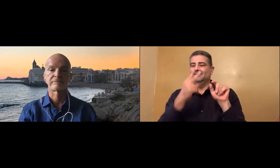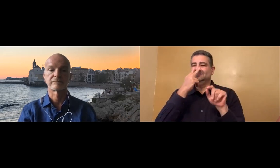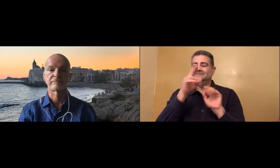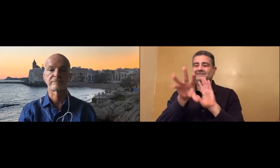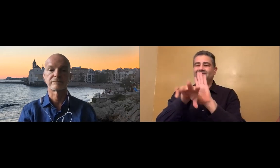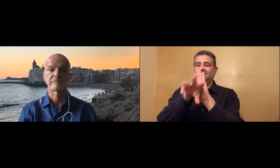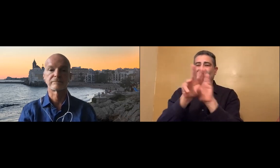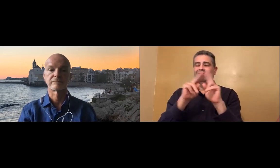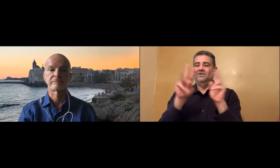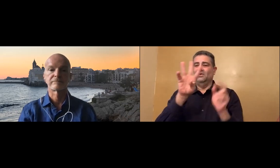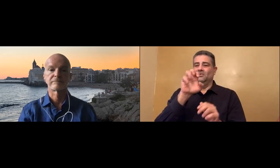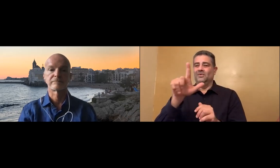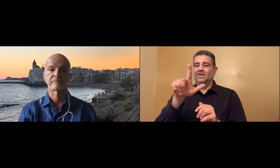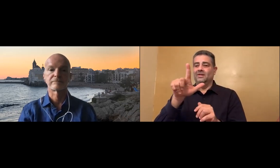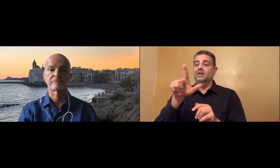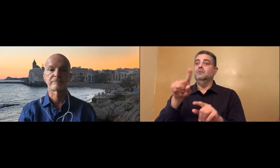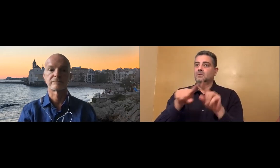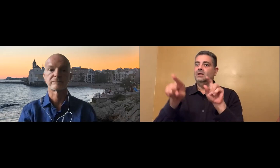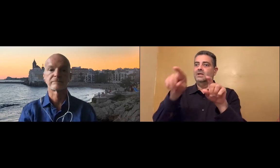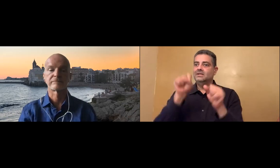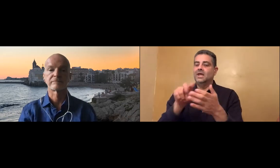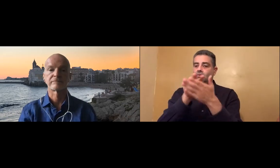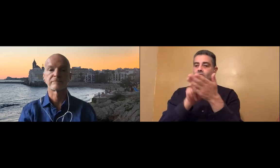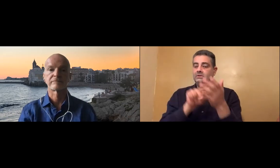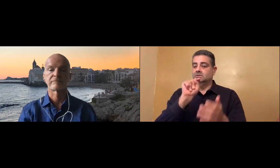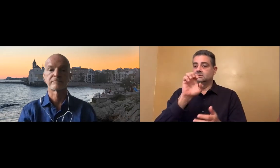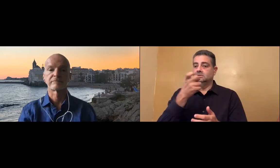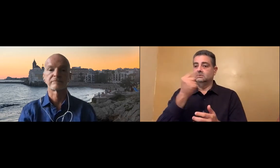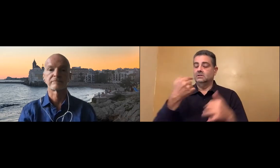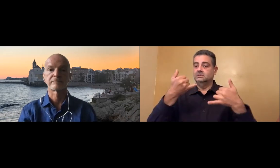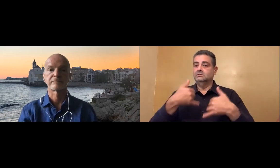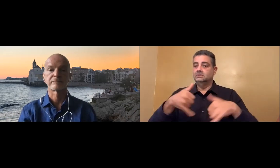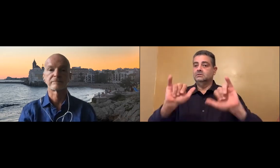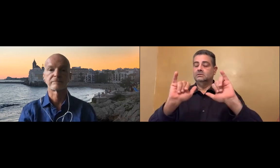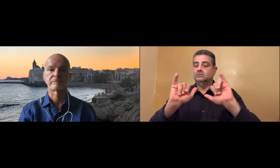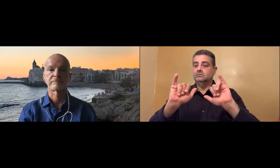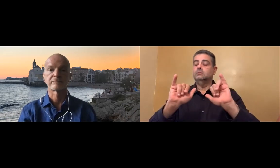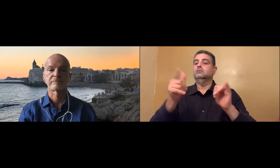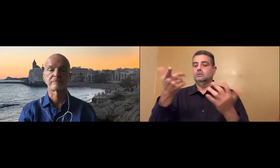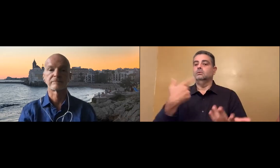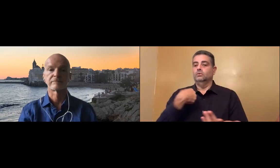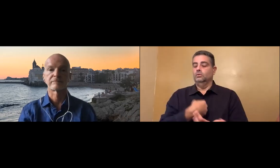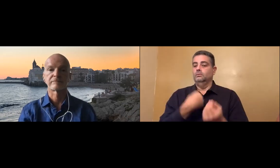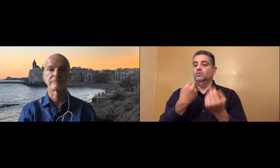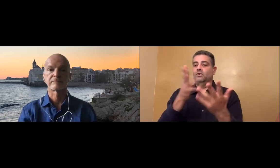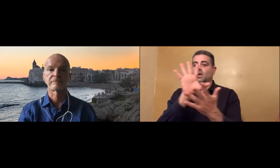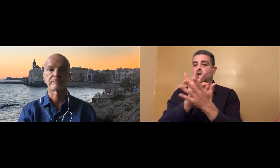For people who still have some vision, let's say can't see a video clearly, but they can read text.